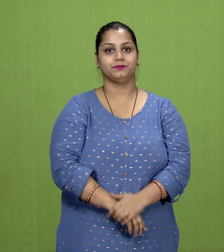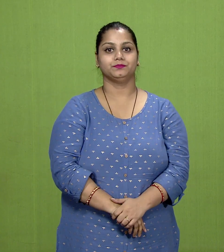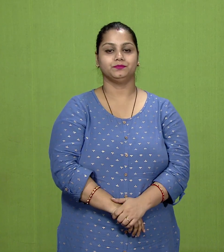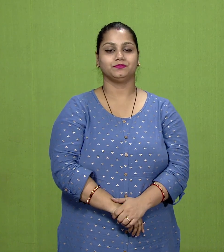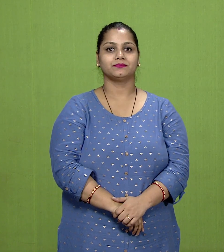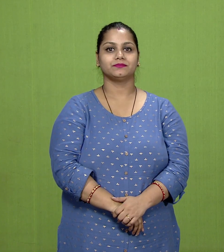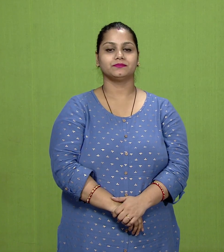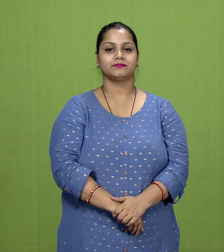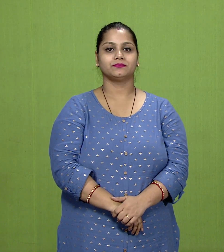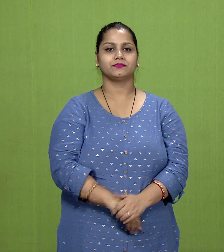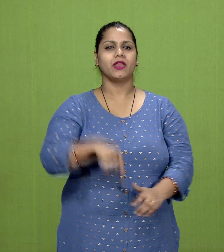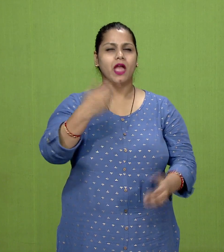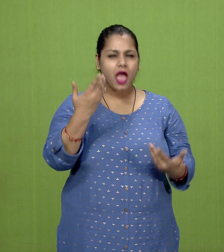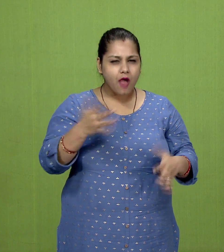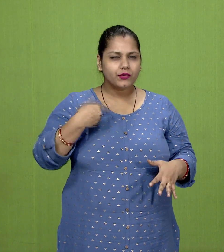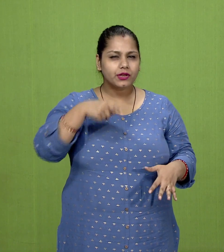have you heard of the Vedas